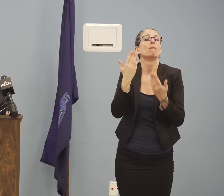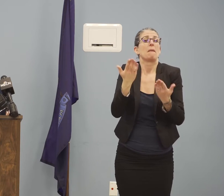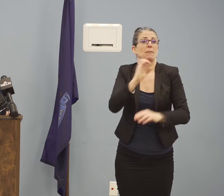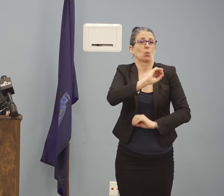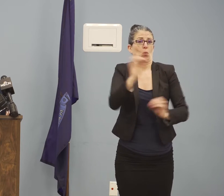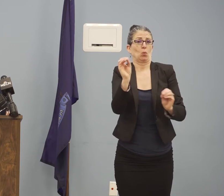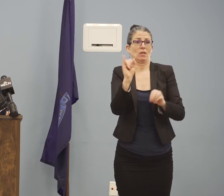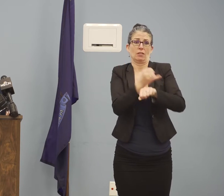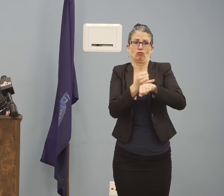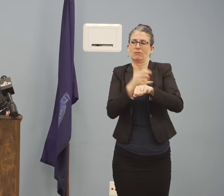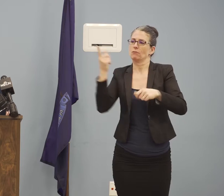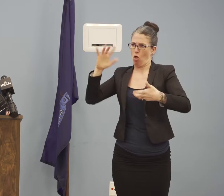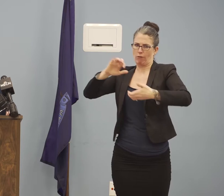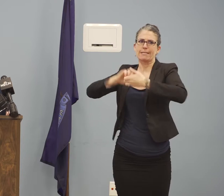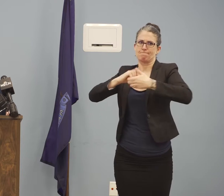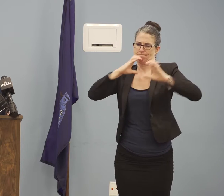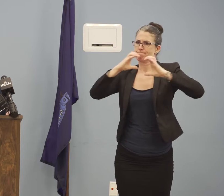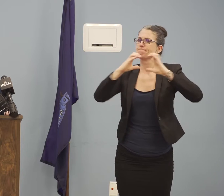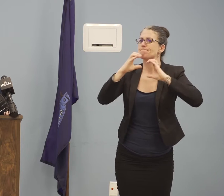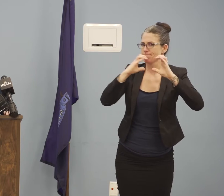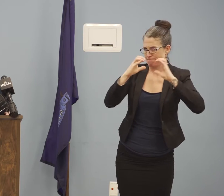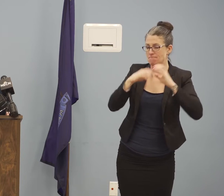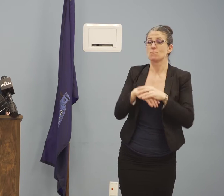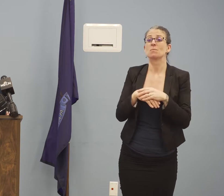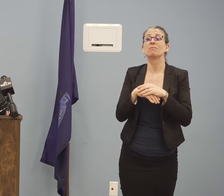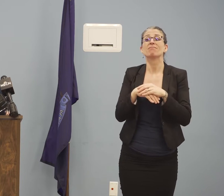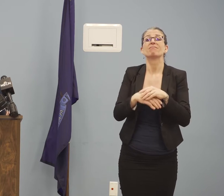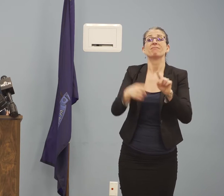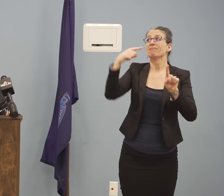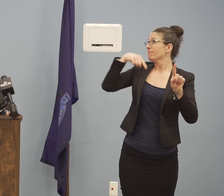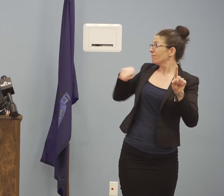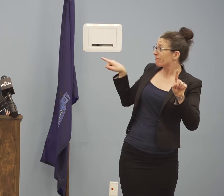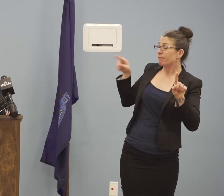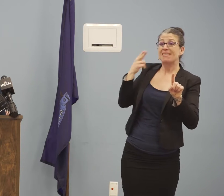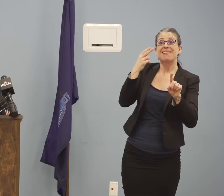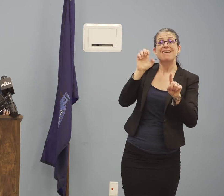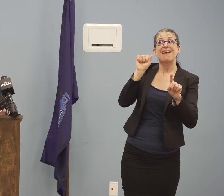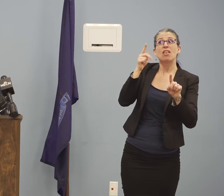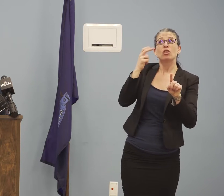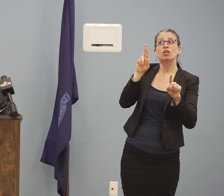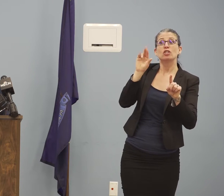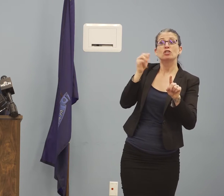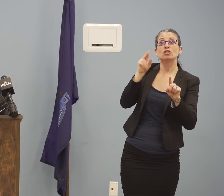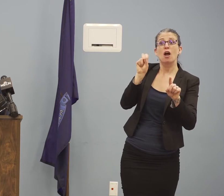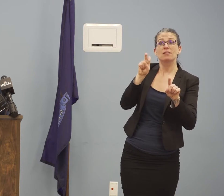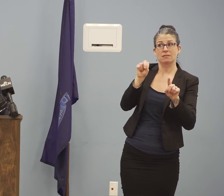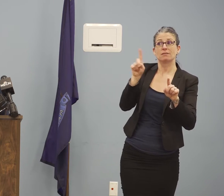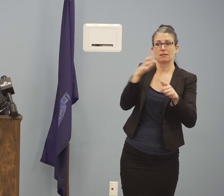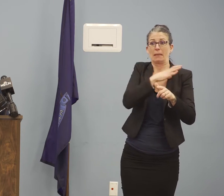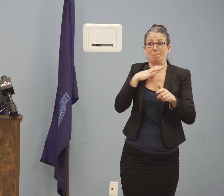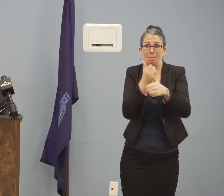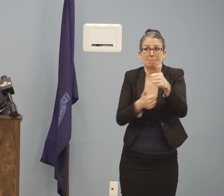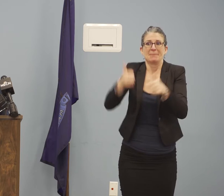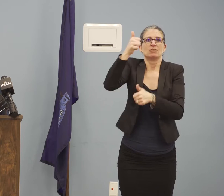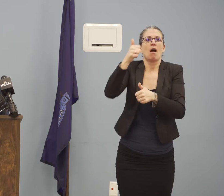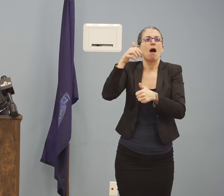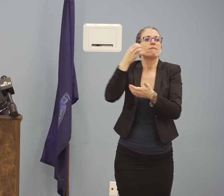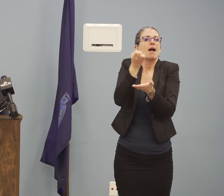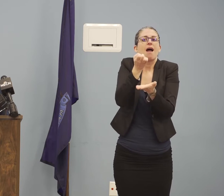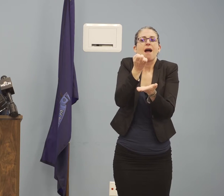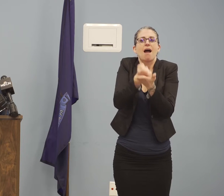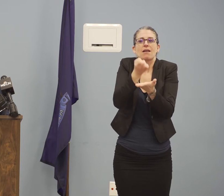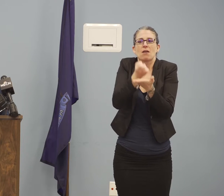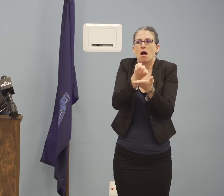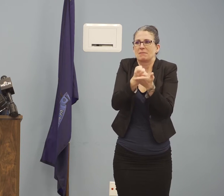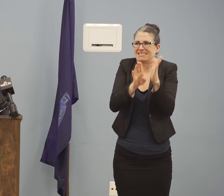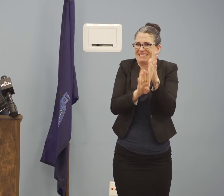I have asked Heather Johnson, Commissioner of Department of Economic and Community Development and Laura Fortman, Commissioner of the Department of Labor